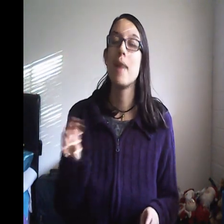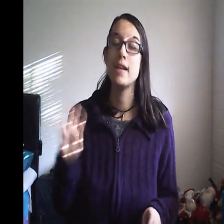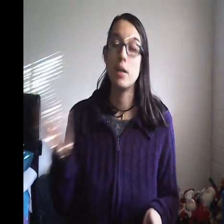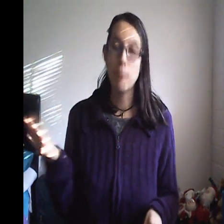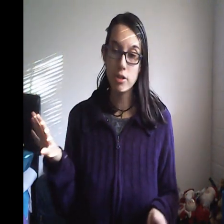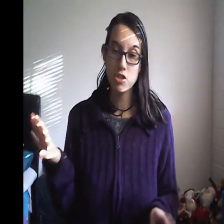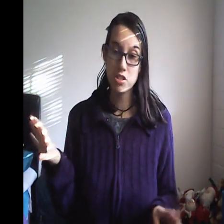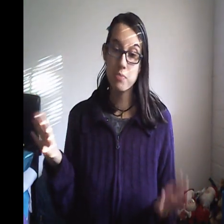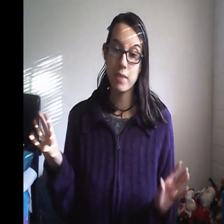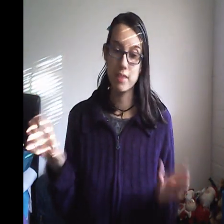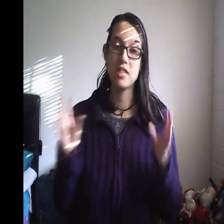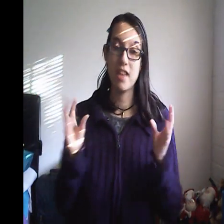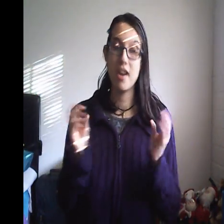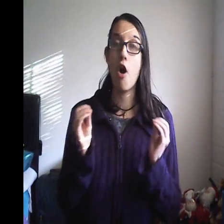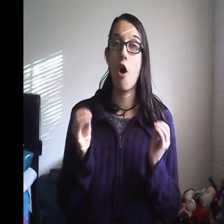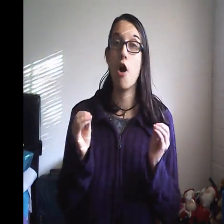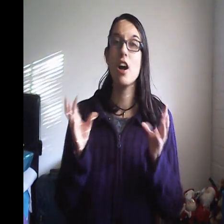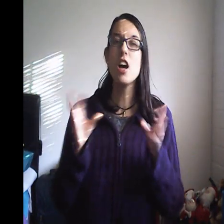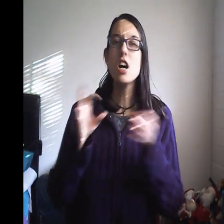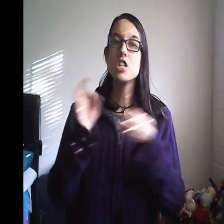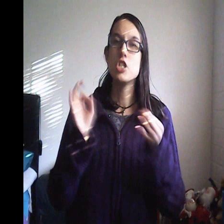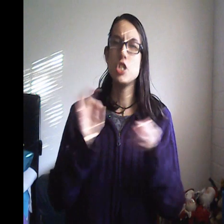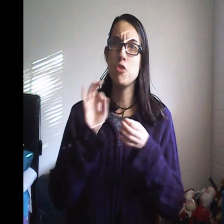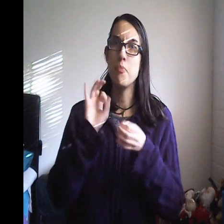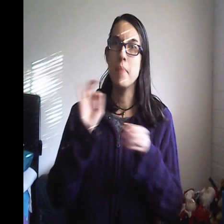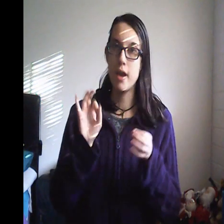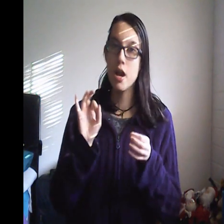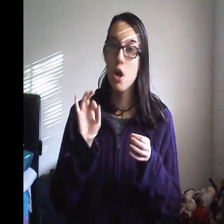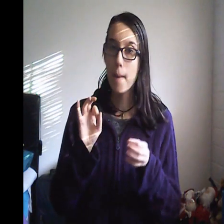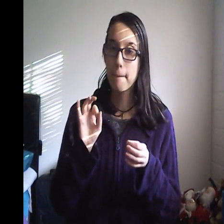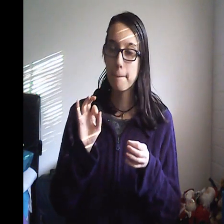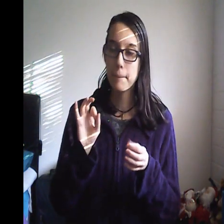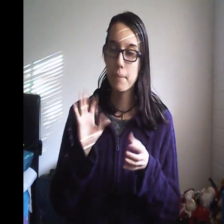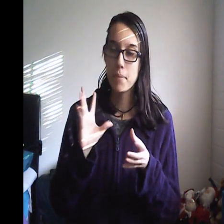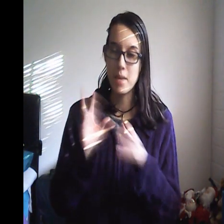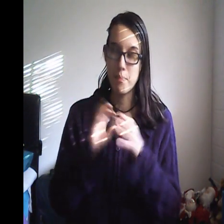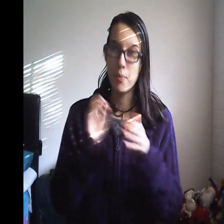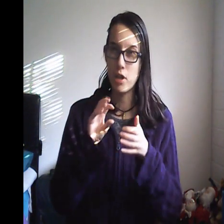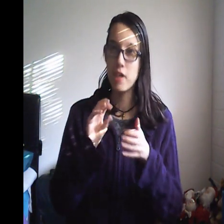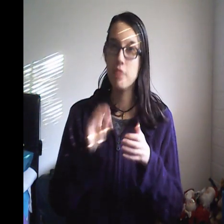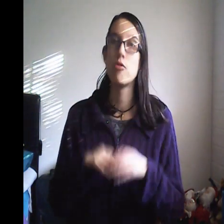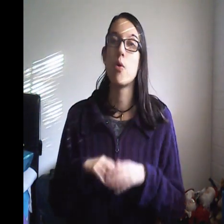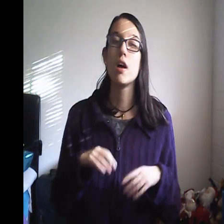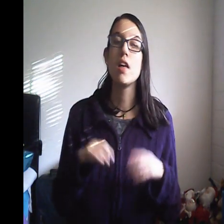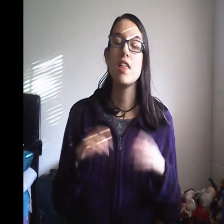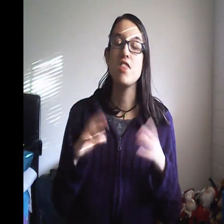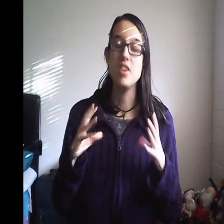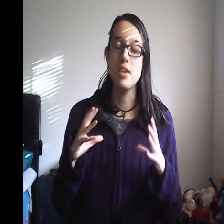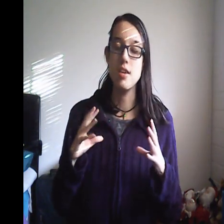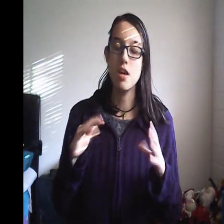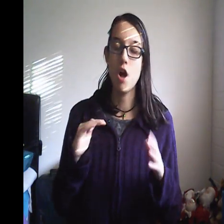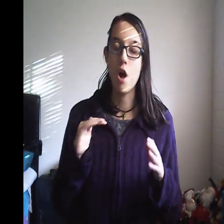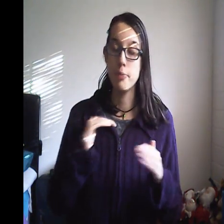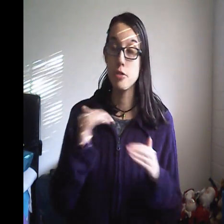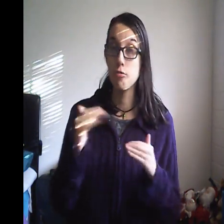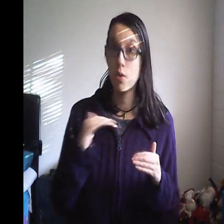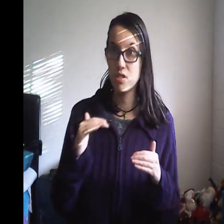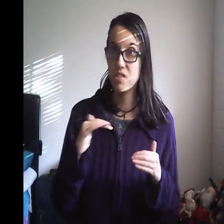polishes because they are too big and bulky for the arm drawers. So,